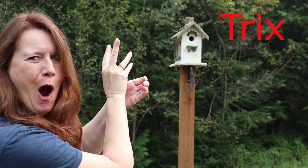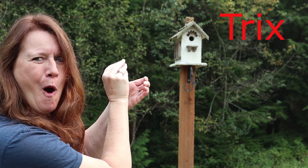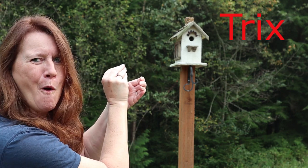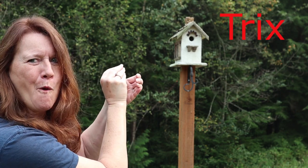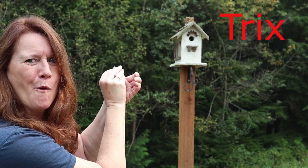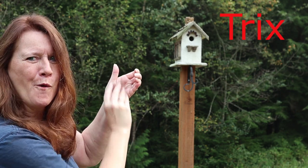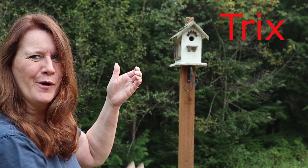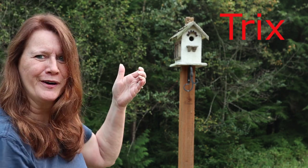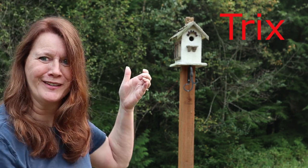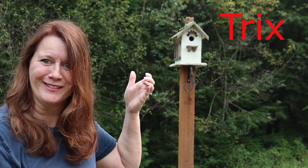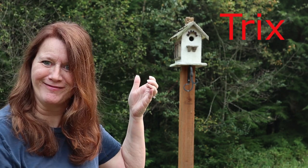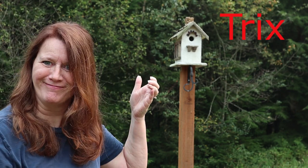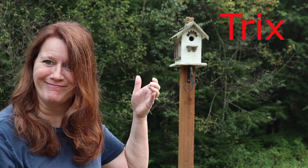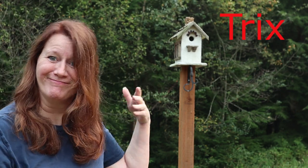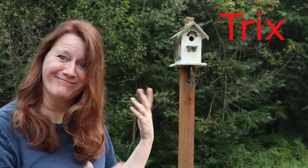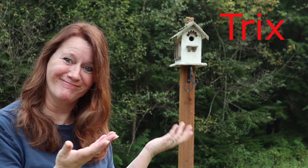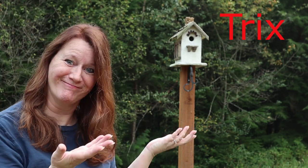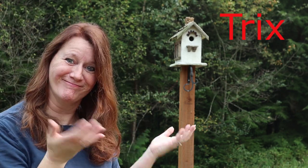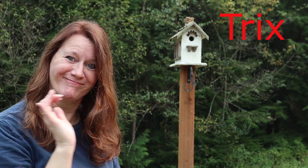picture. Just like that.